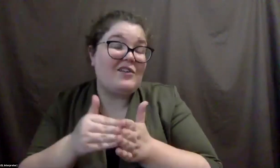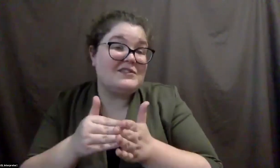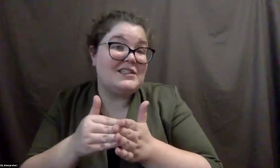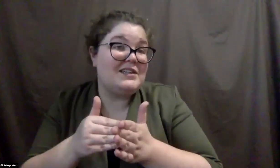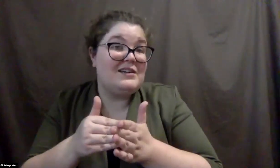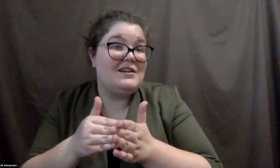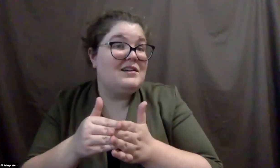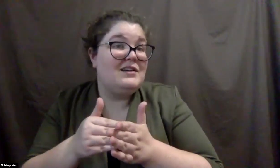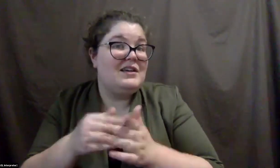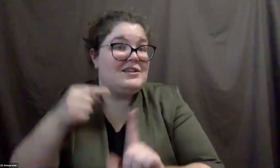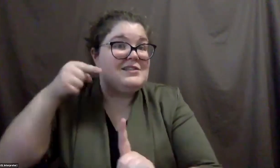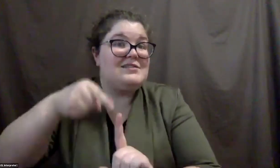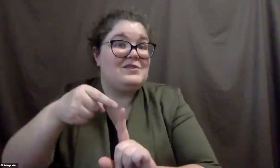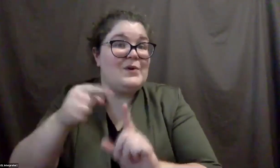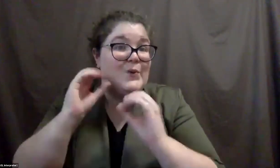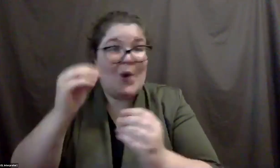information.